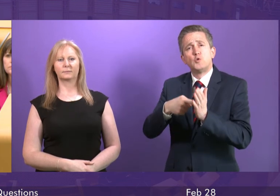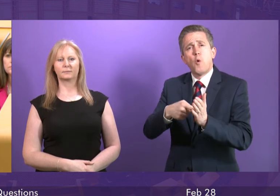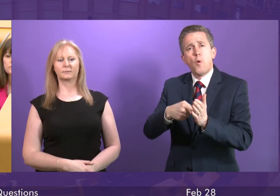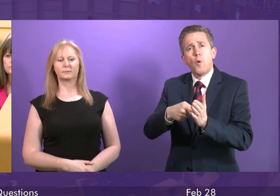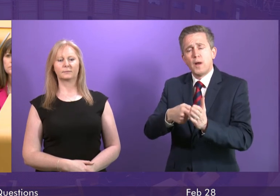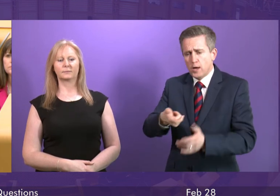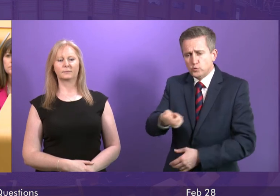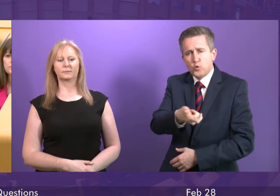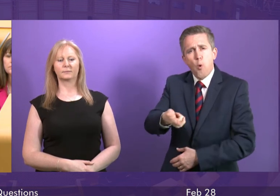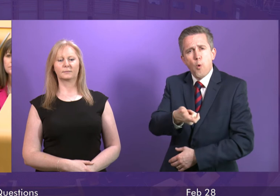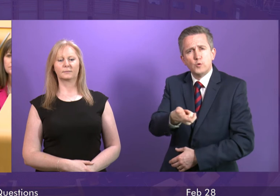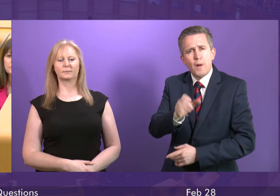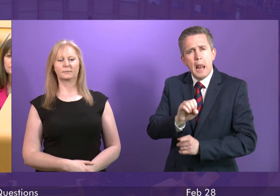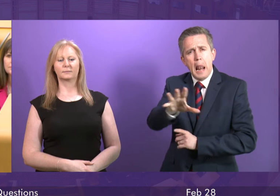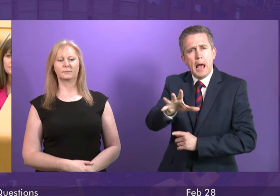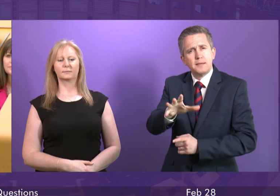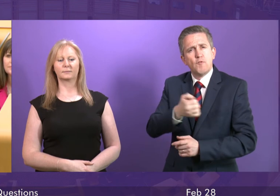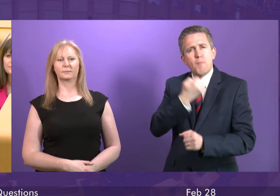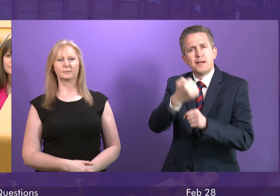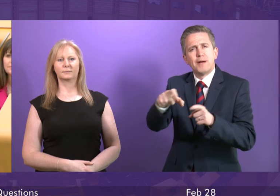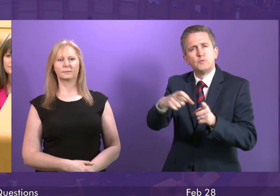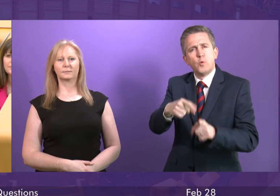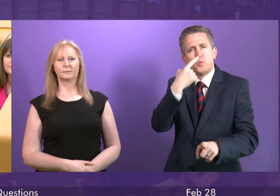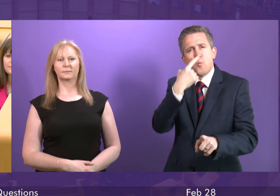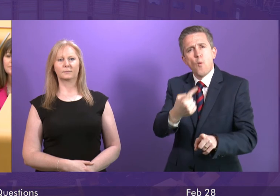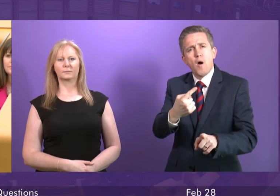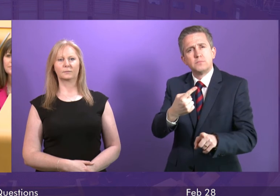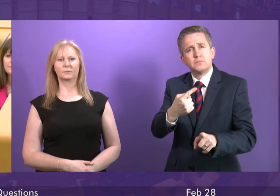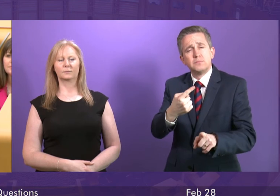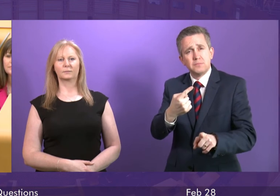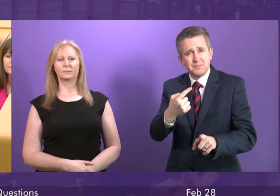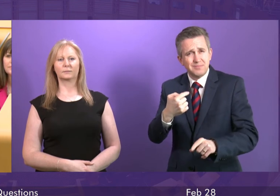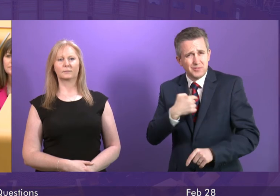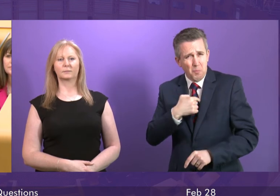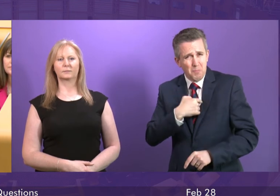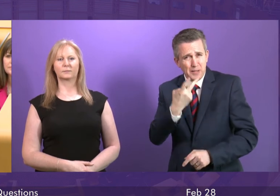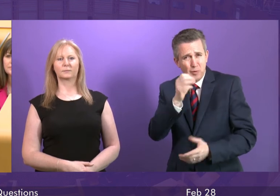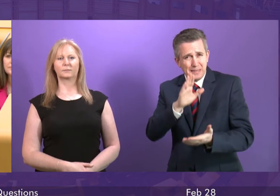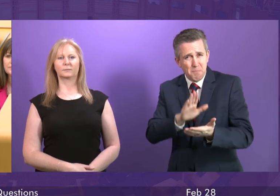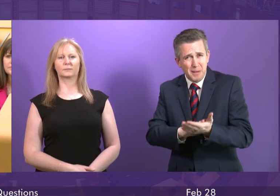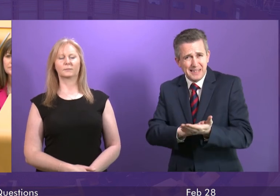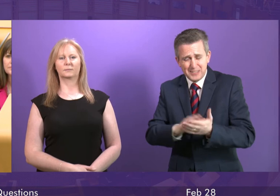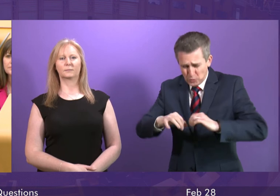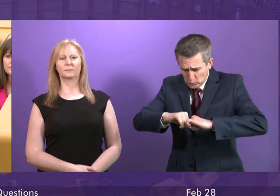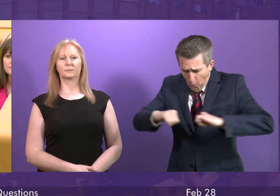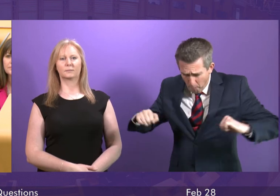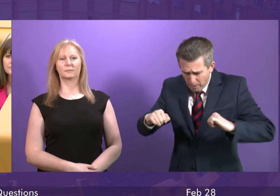coloured lights for granddaughter aged one, it took me at least 20 minutes to remove it from its packaging with the aid of a Phillips